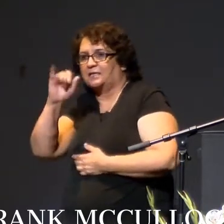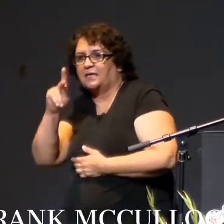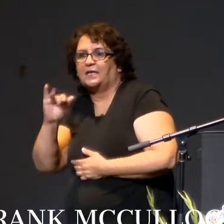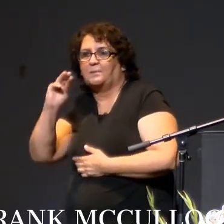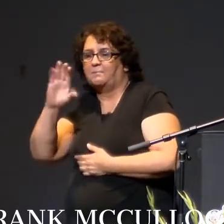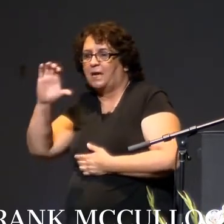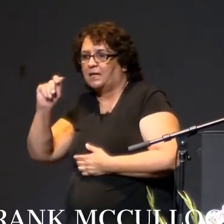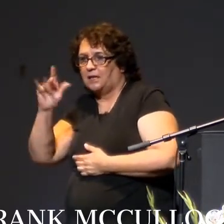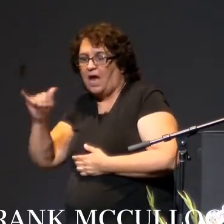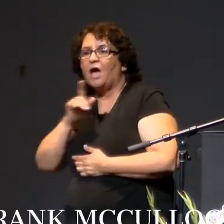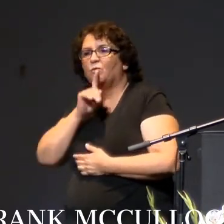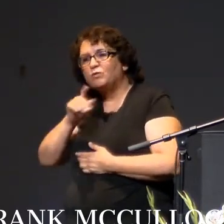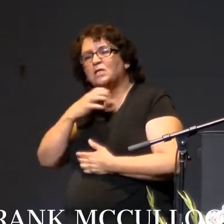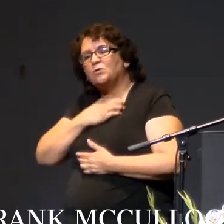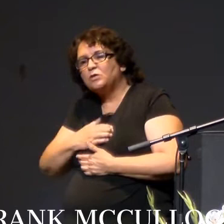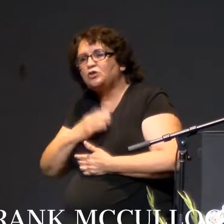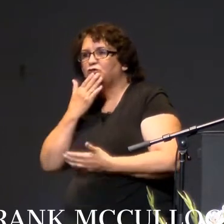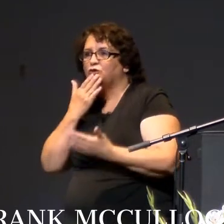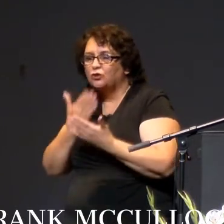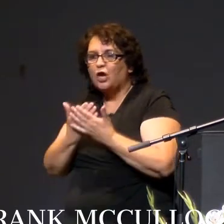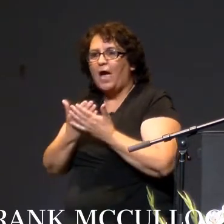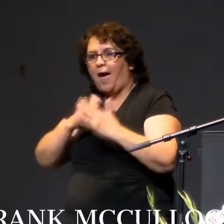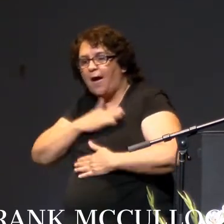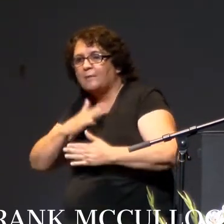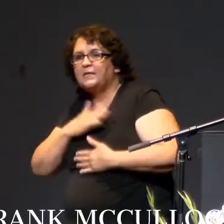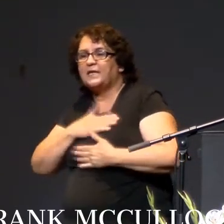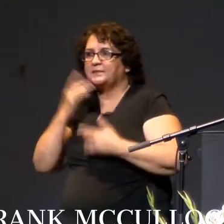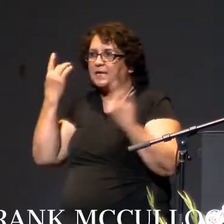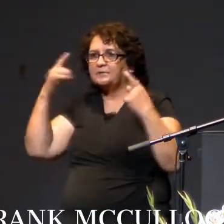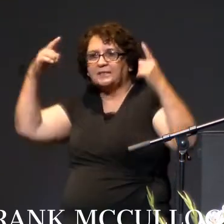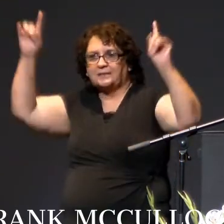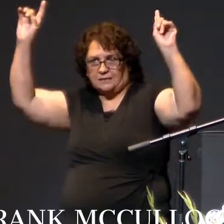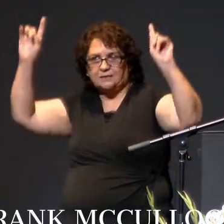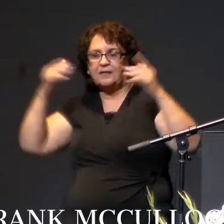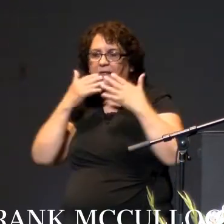all great happiness and success in your next endeavors. Thank you very much, everybody.